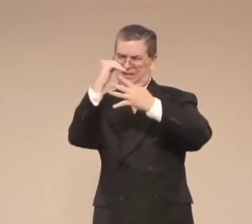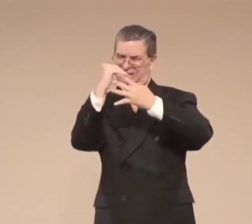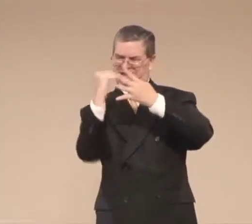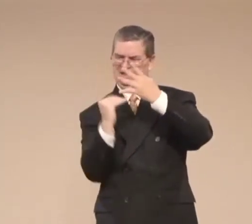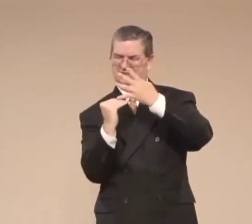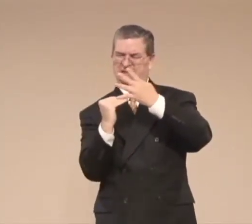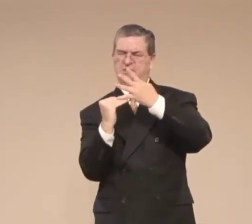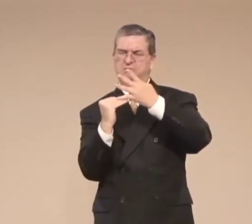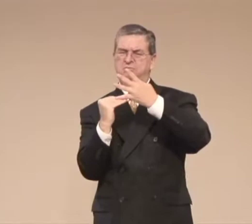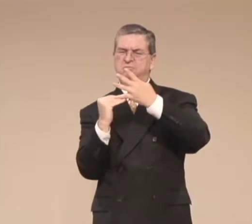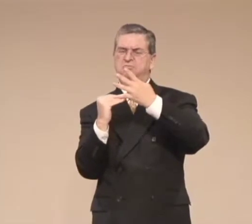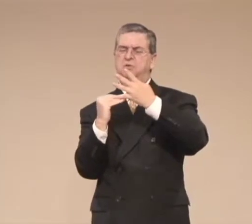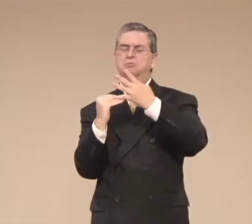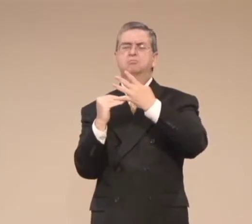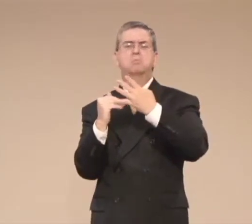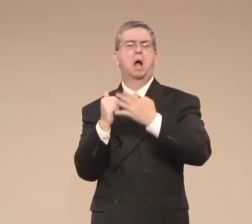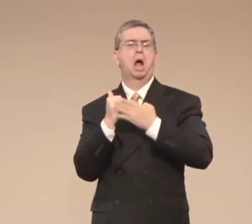Now I have four verses here.